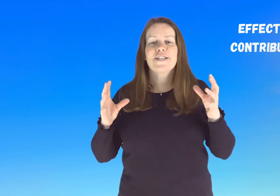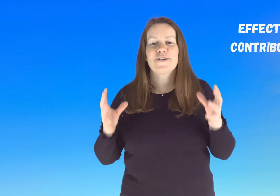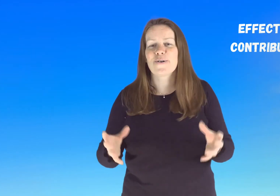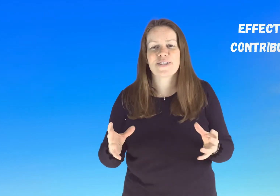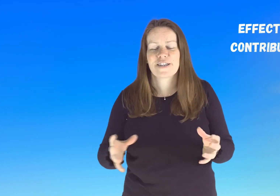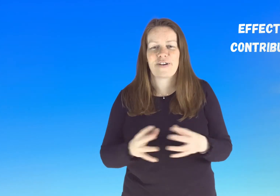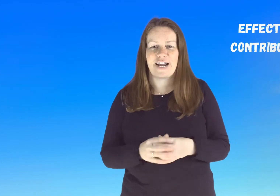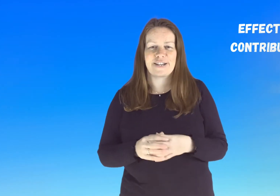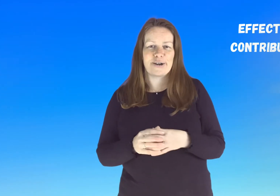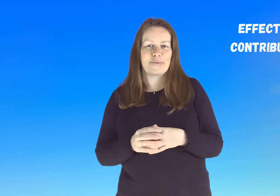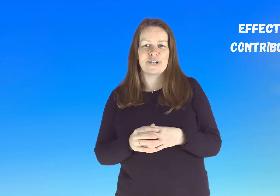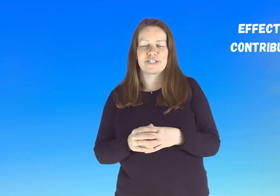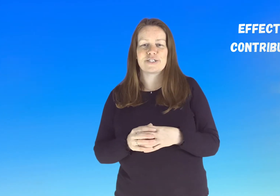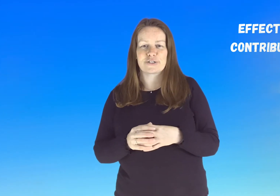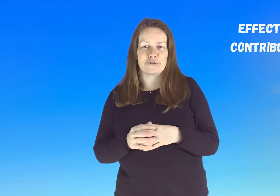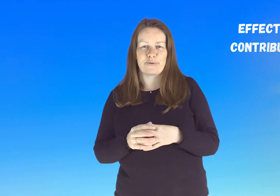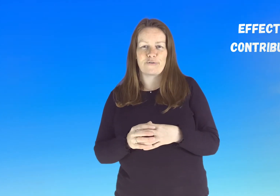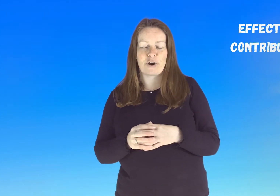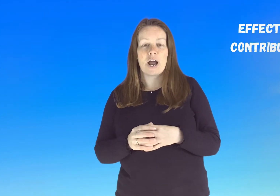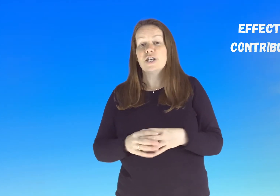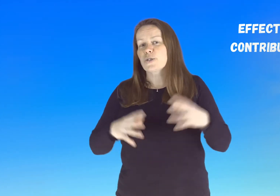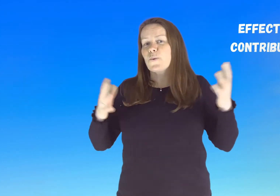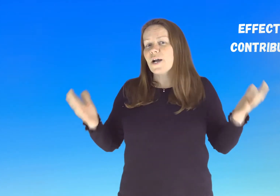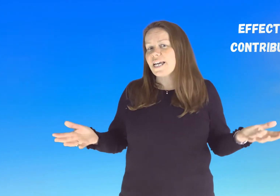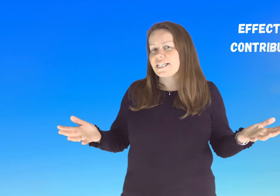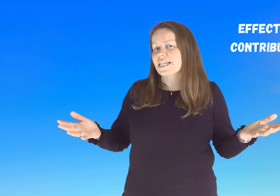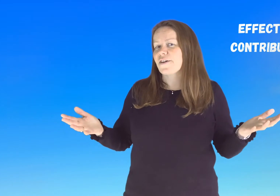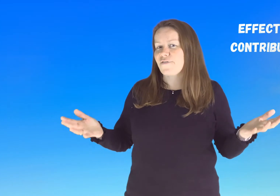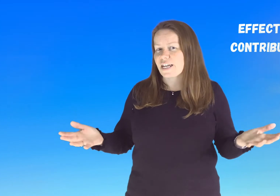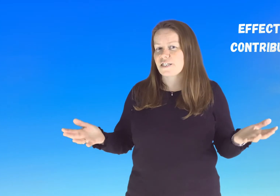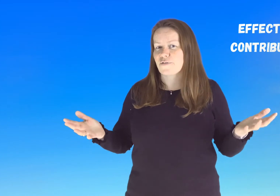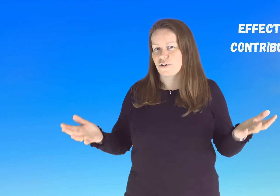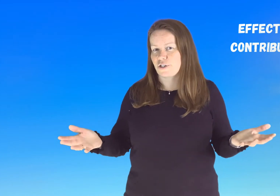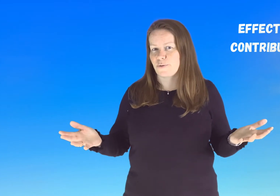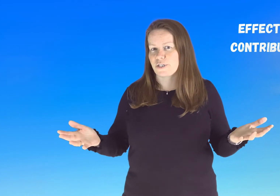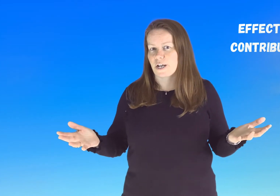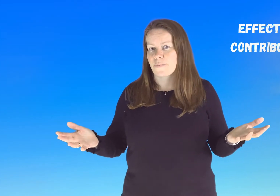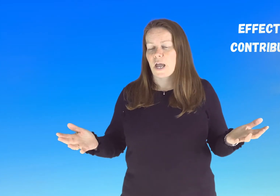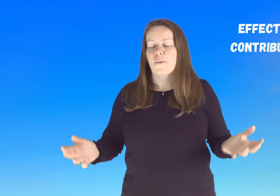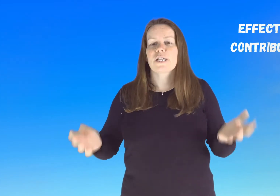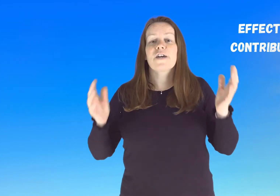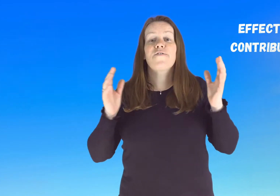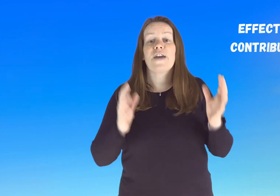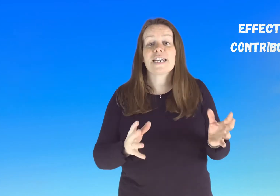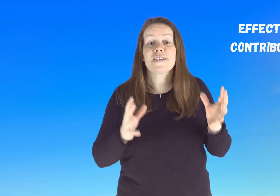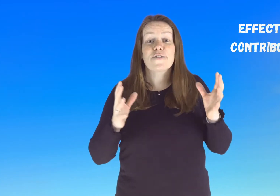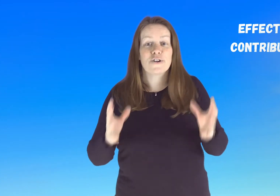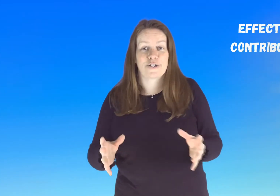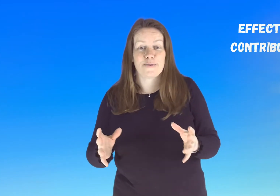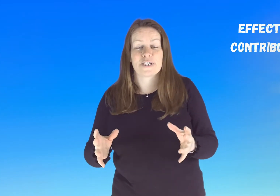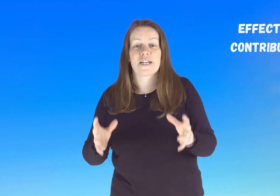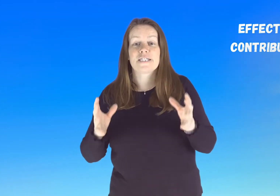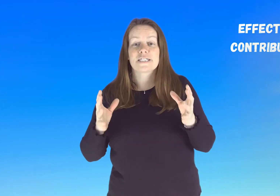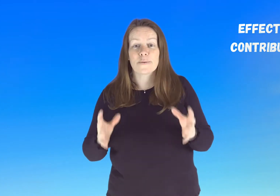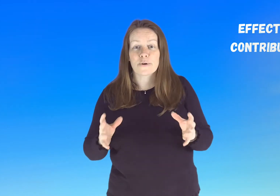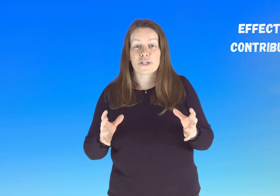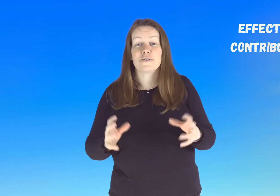know that you've heard that words in school before so what is an effective contributor well an effective contributor is someone who